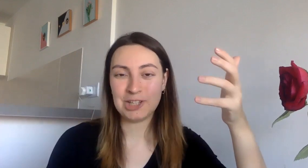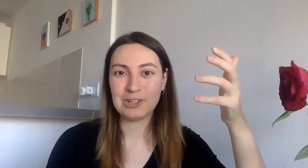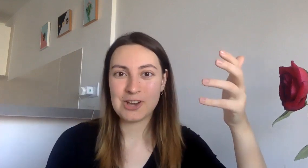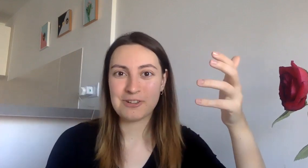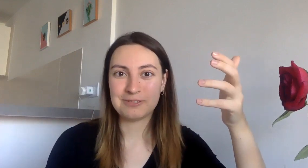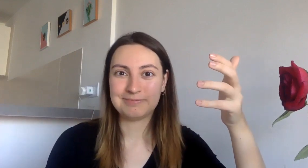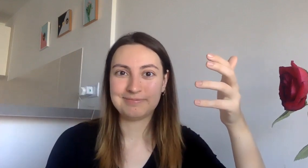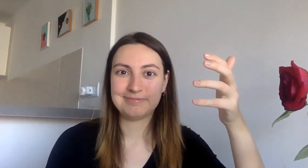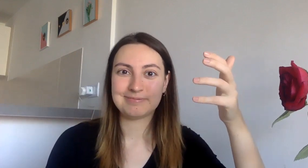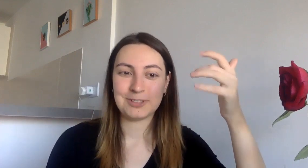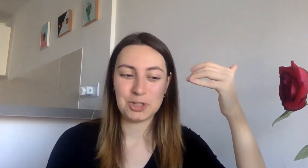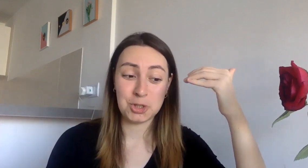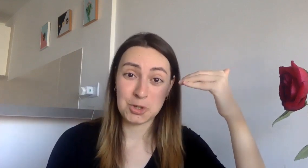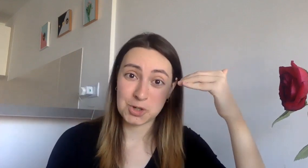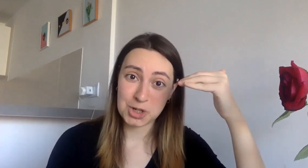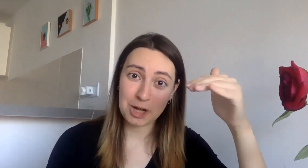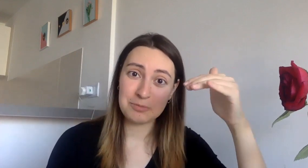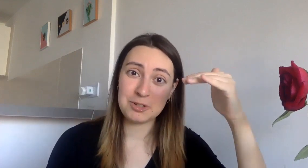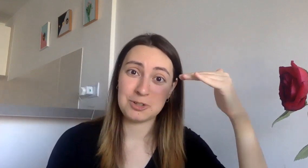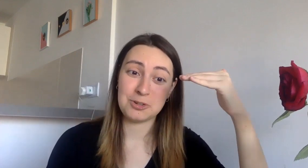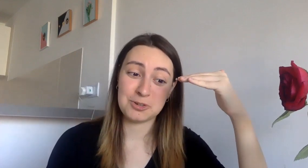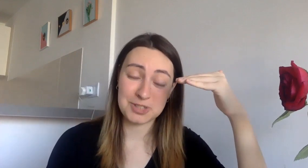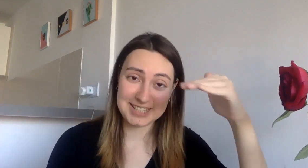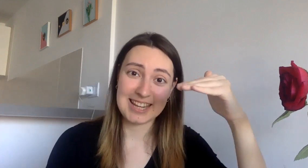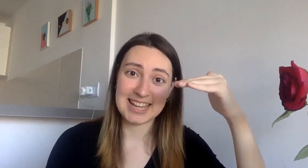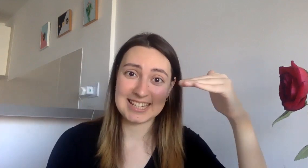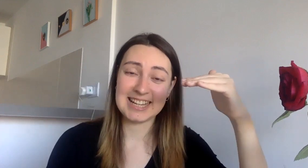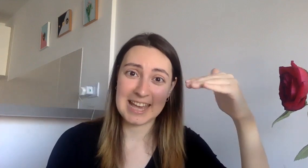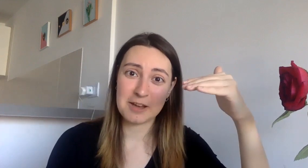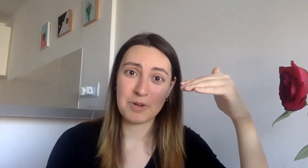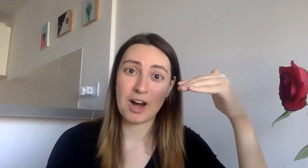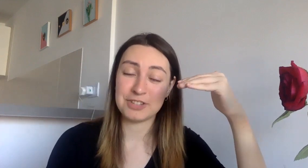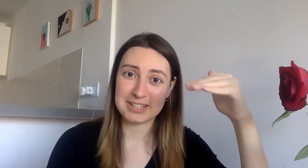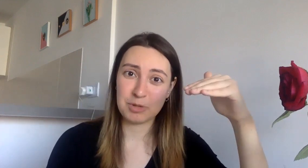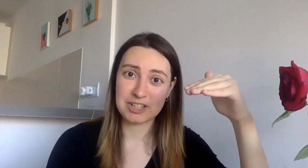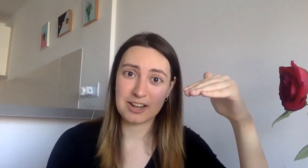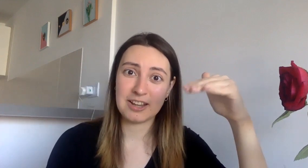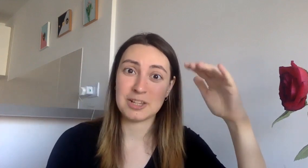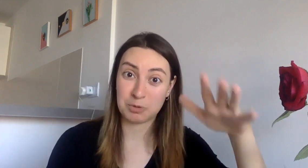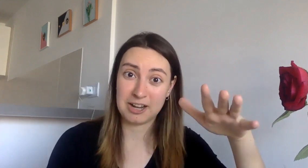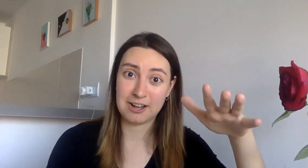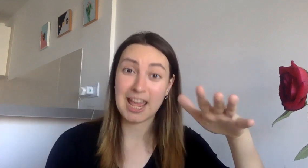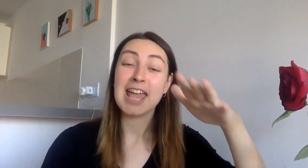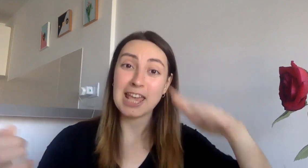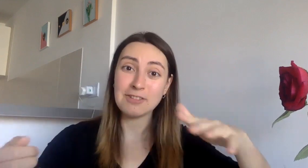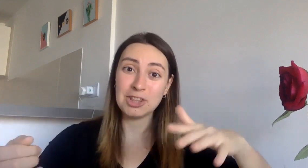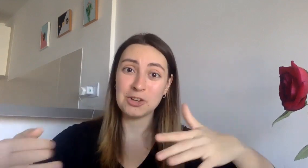you know to come to study at 9 a.m after sleepless night it's quite hard even though